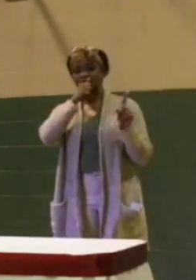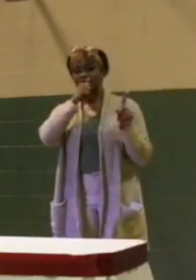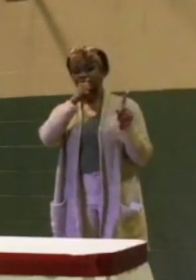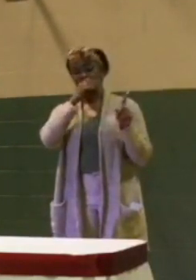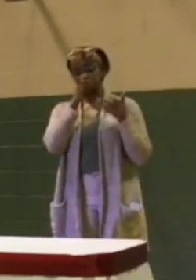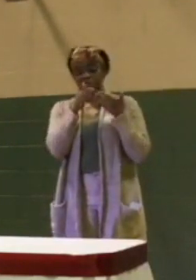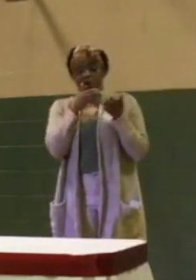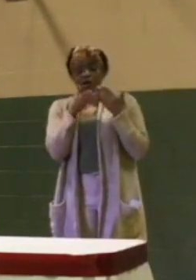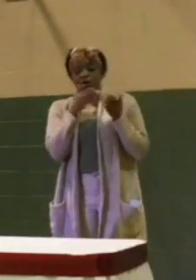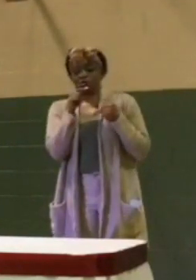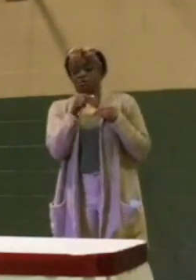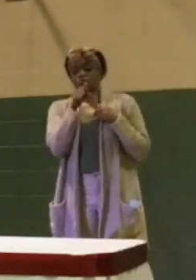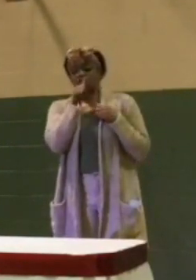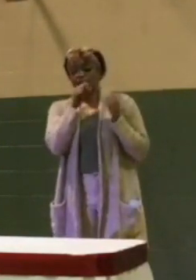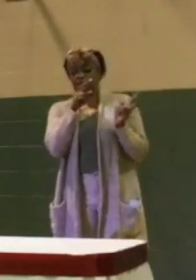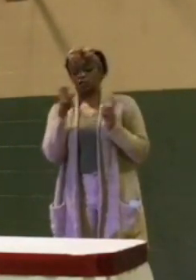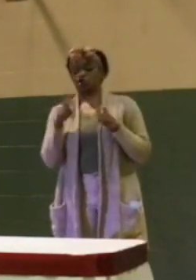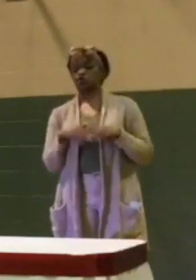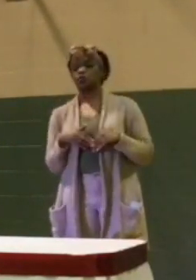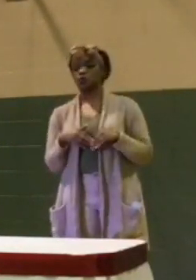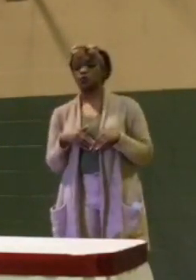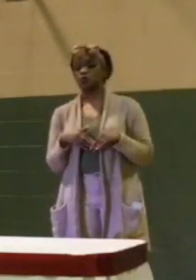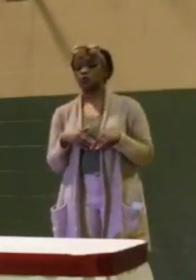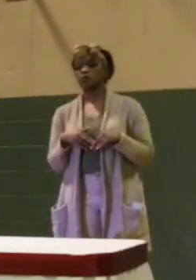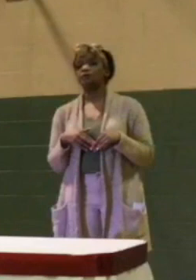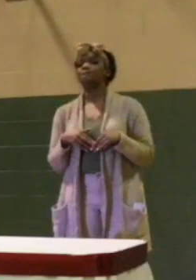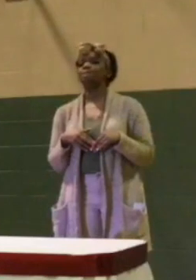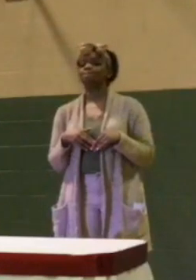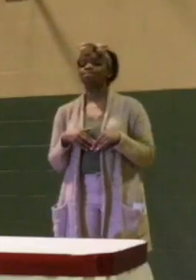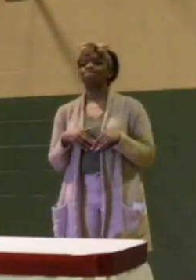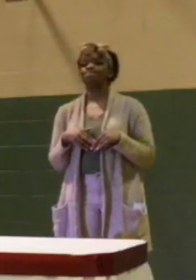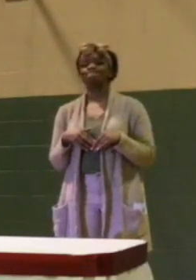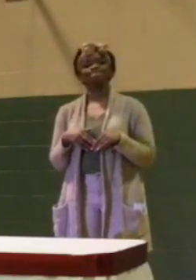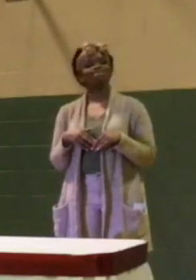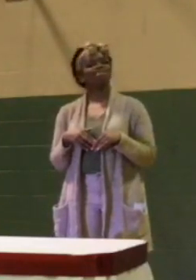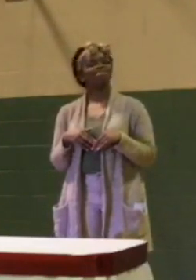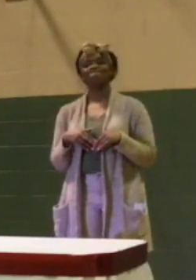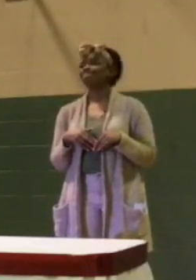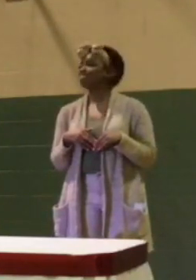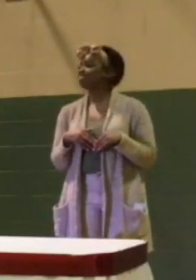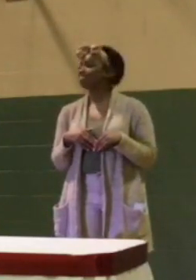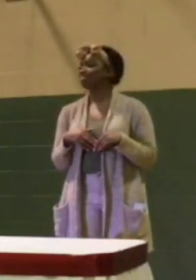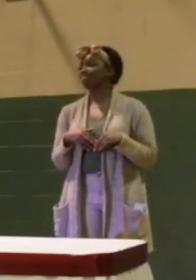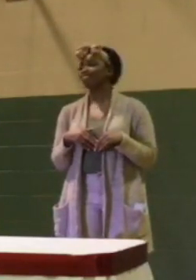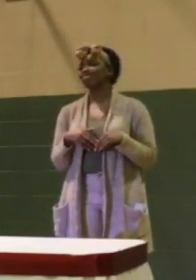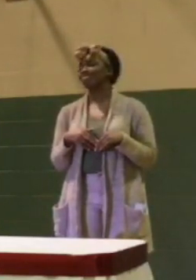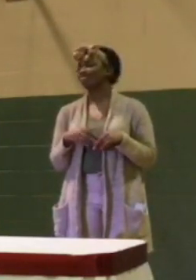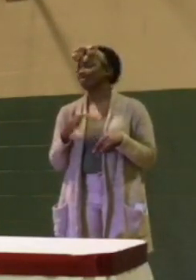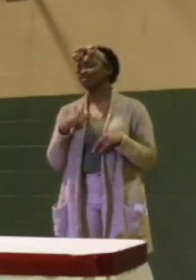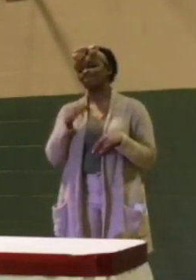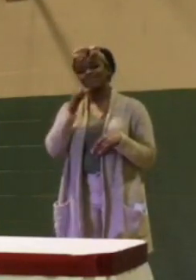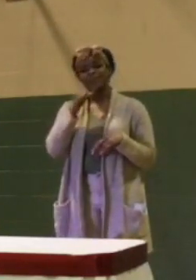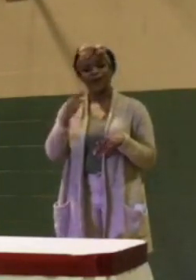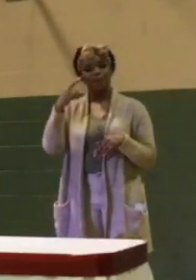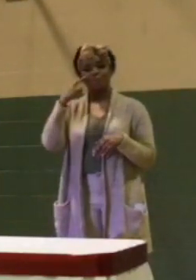the privacy issues. Yeah. So I don't think that we should